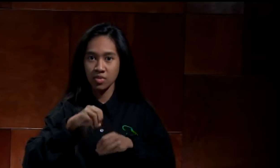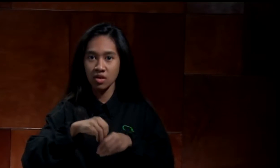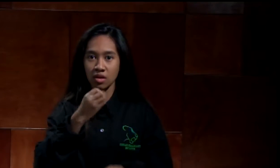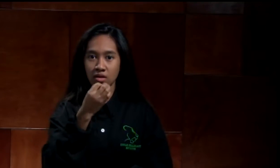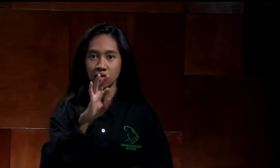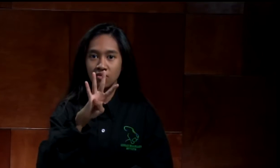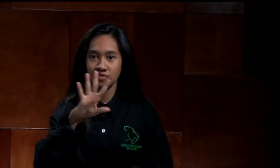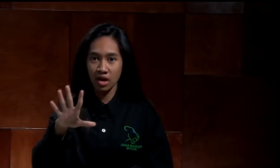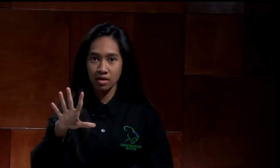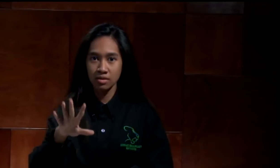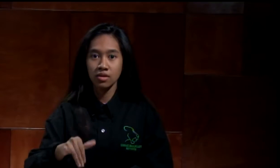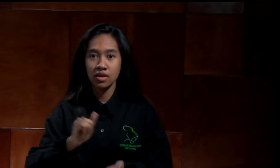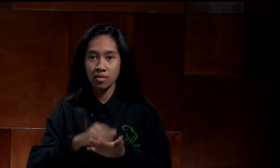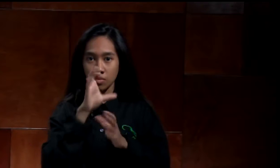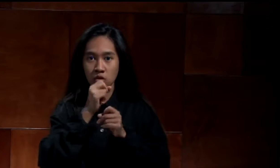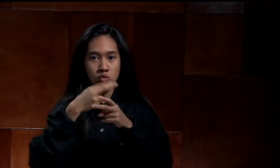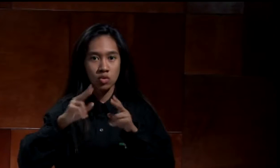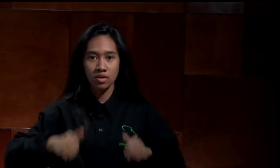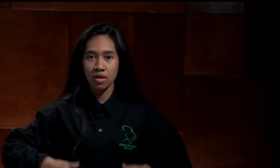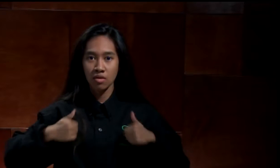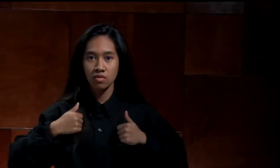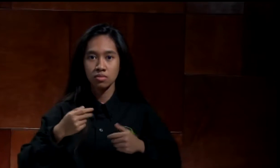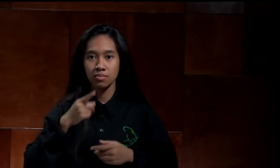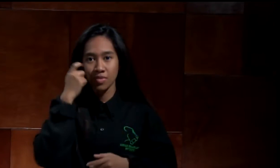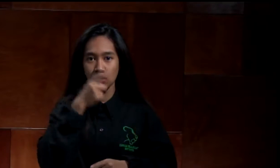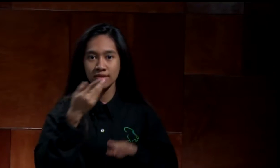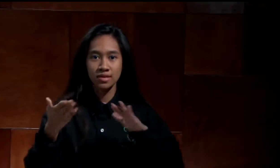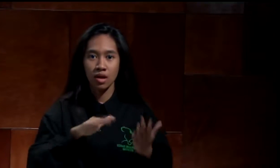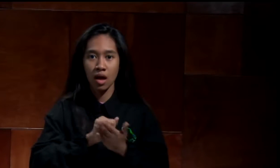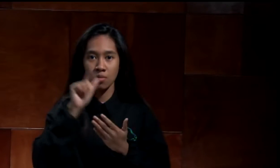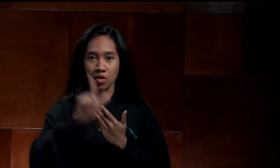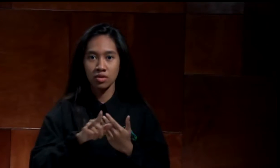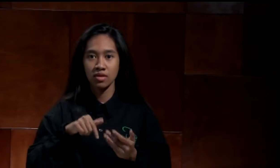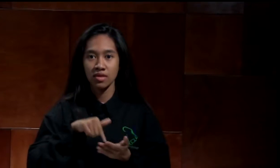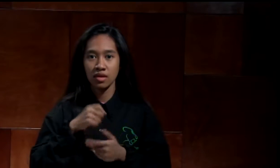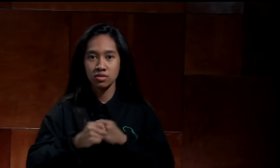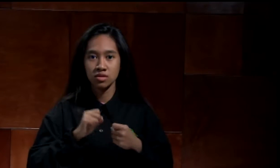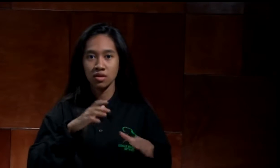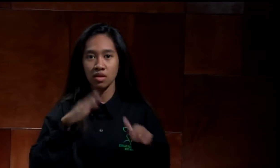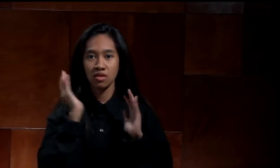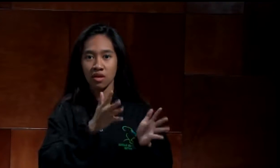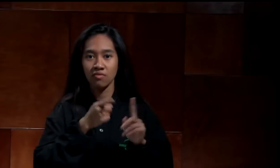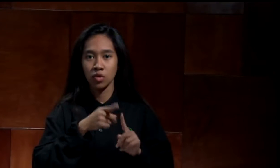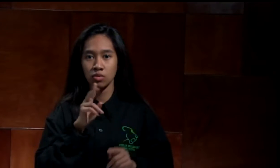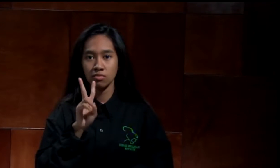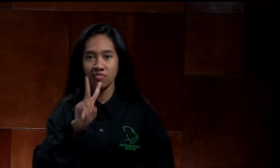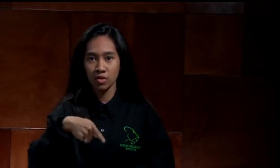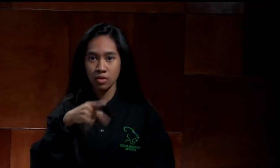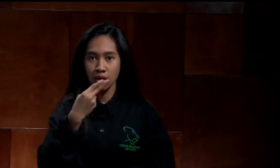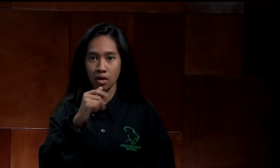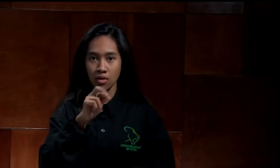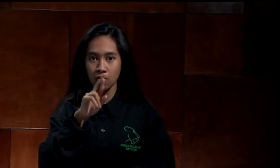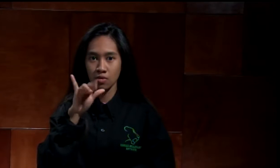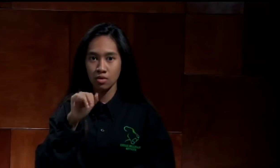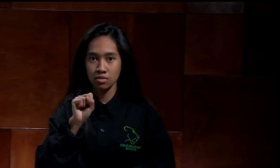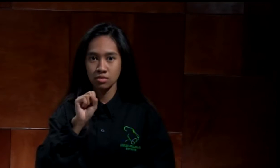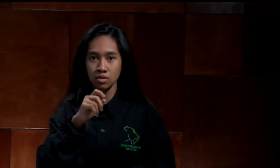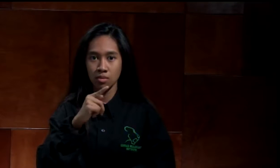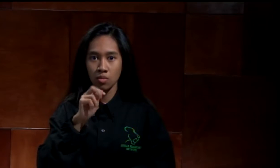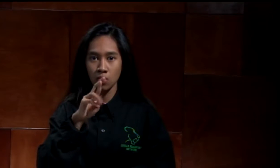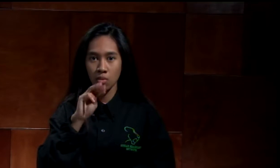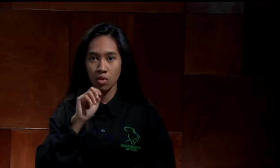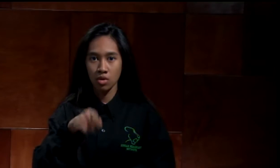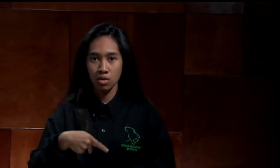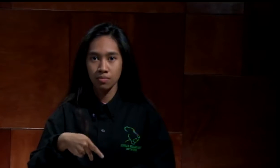That presidency was short-lived through because he died in April of that year, leaving his Vice President Harry S. Truman to finish out his term.